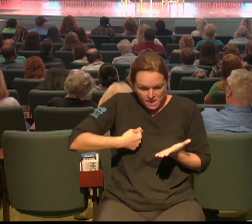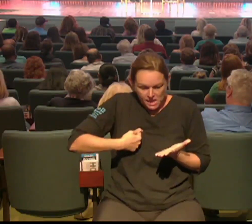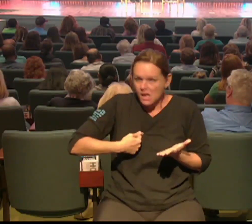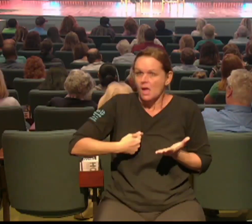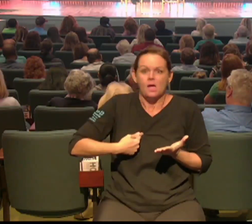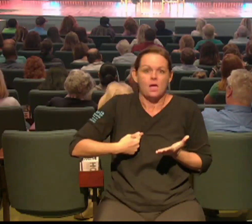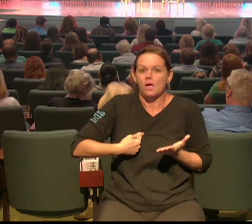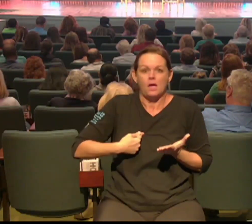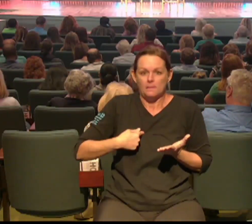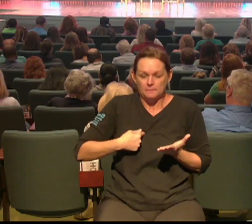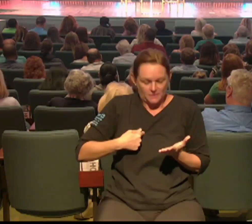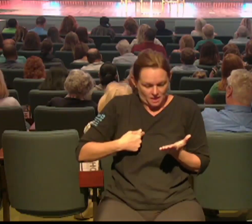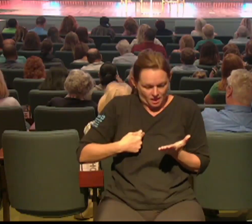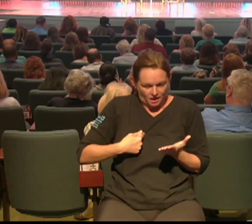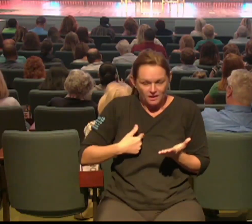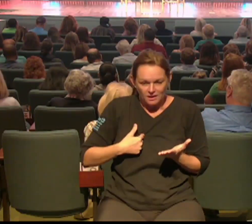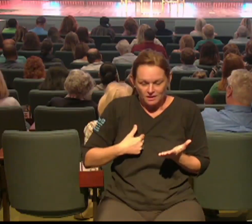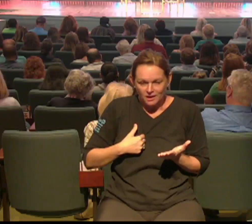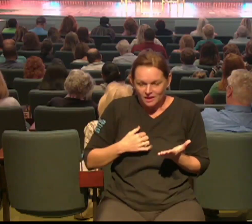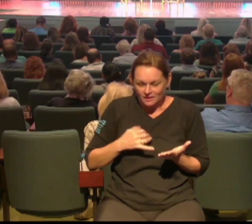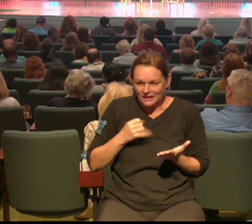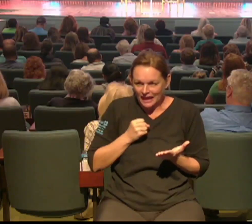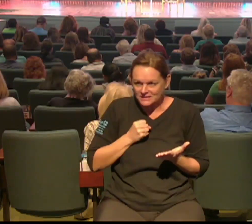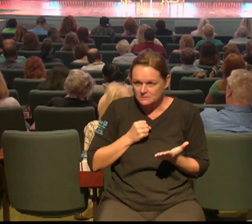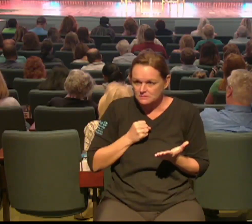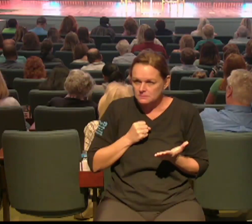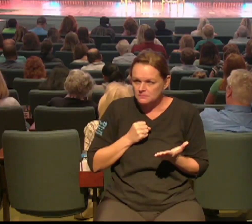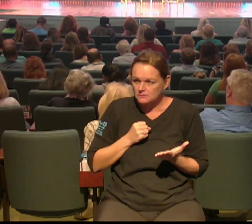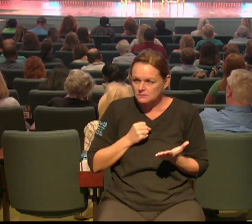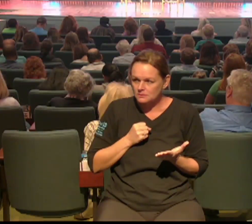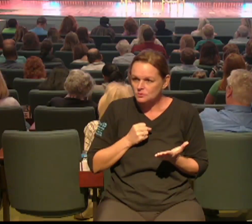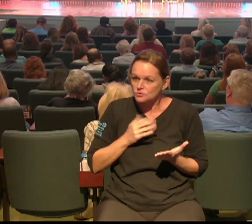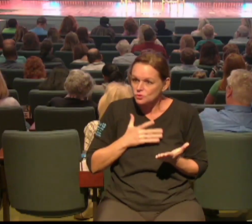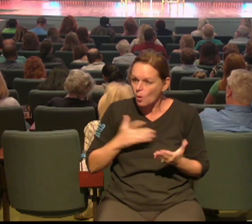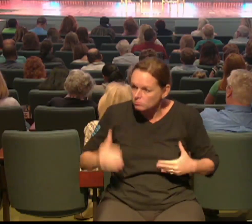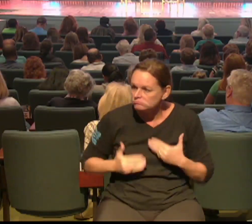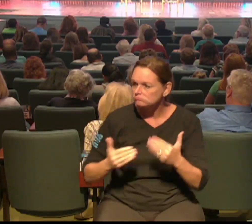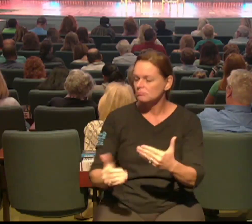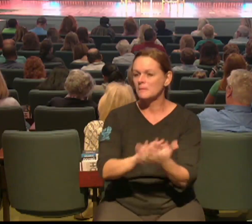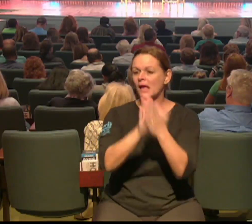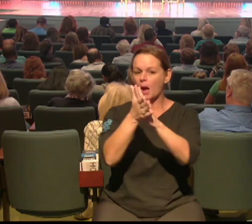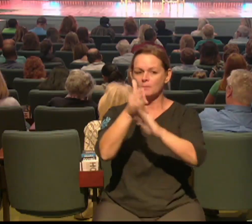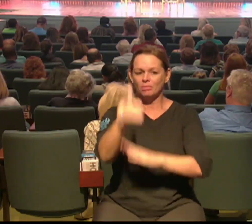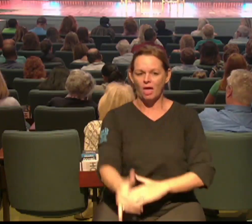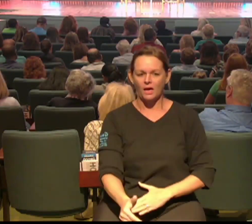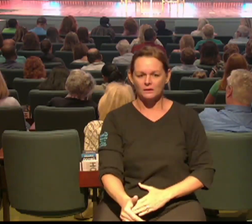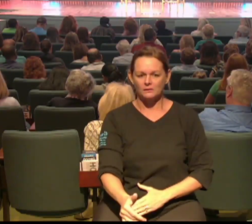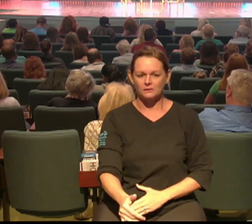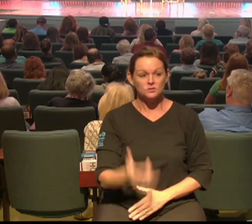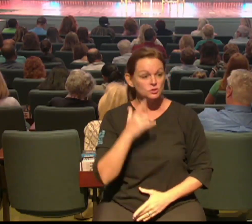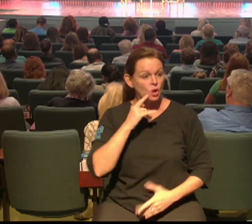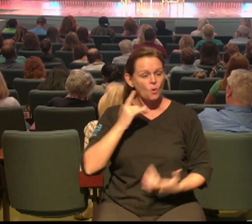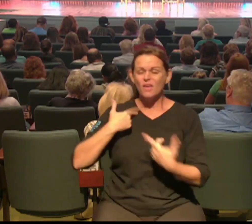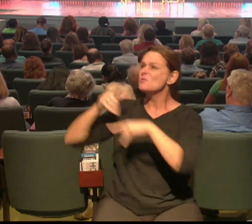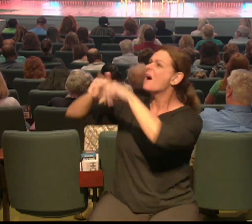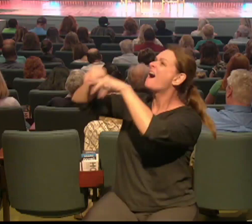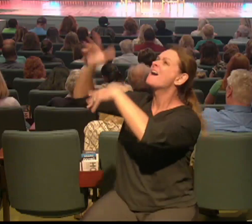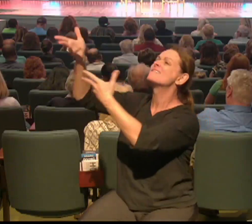10 around verse 13 he starts writing he says everybody who calls upon the name of the Lord will be saved. That's a beautiful promise right there.